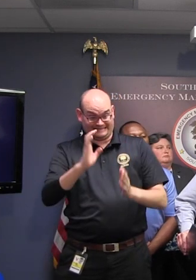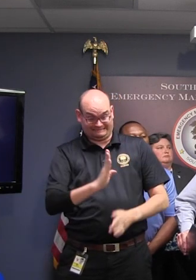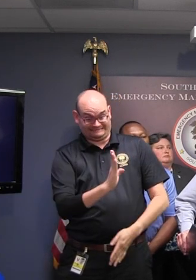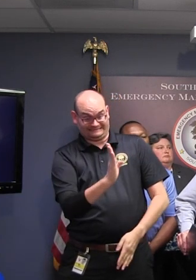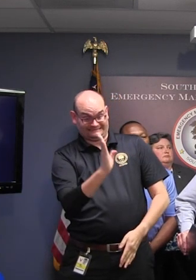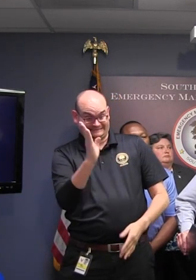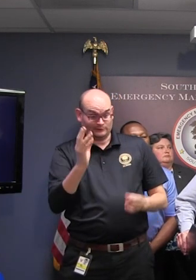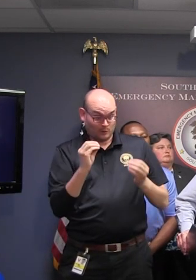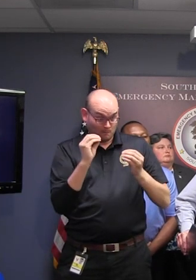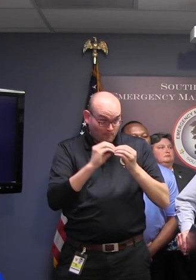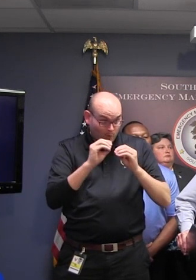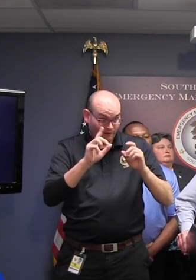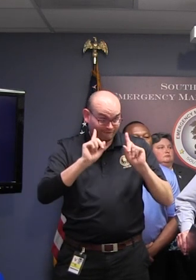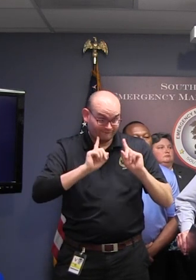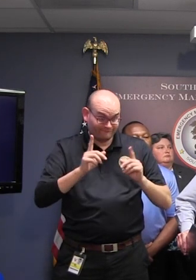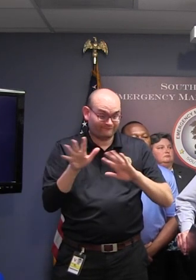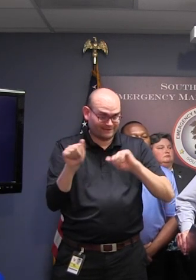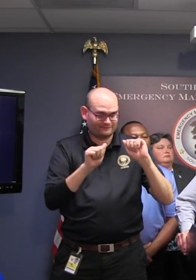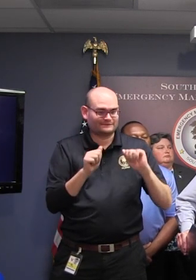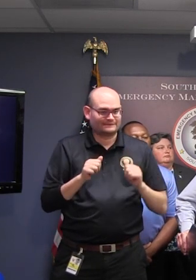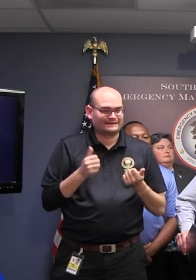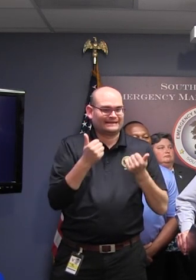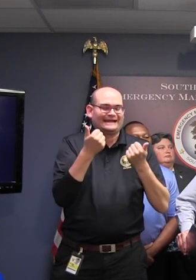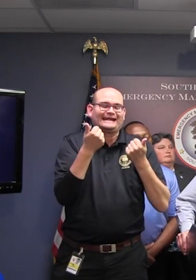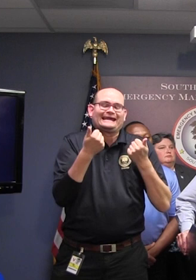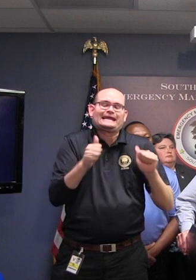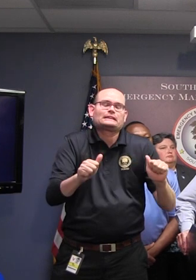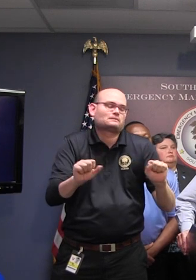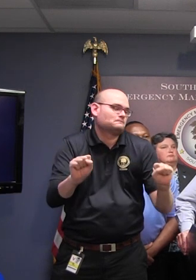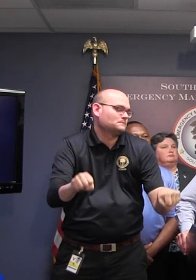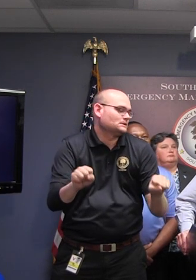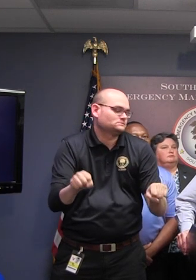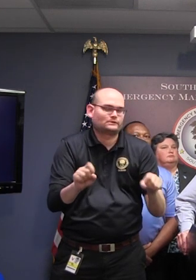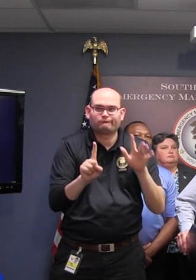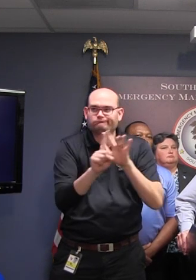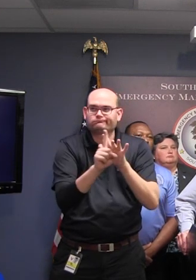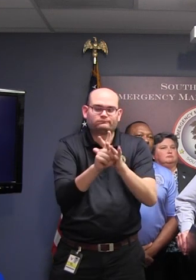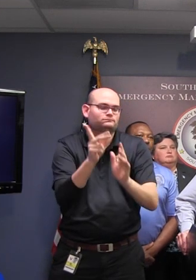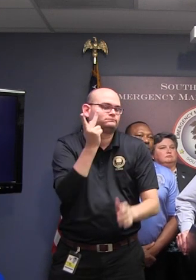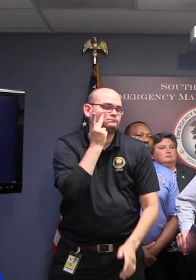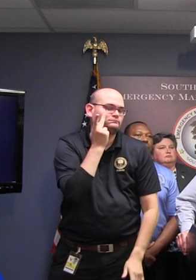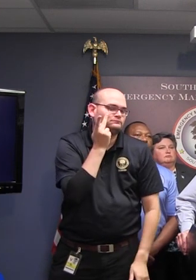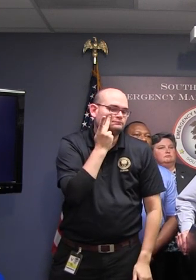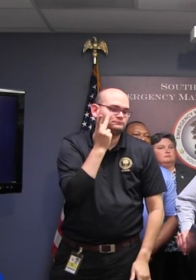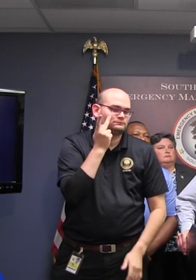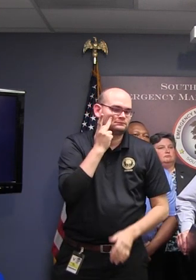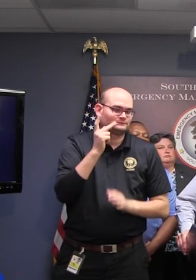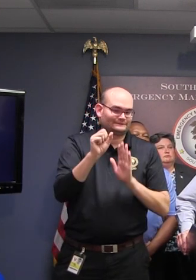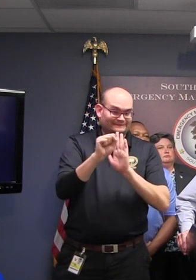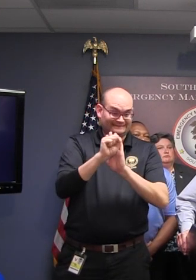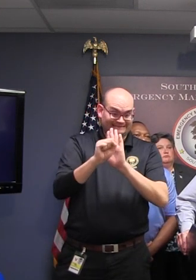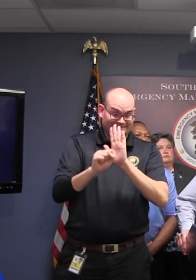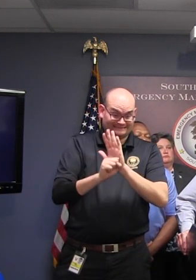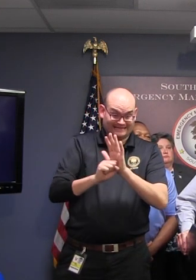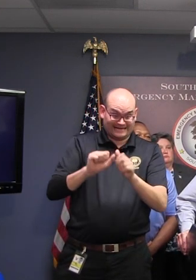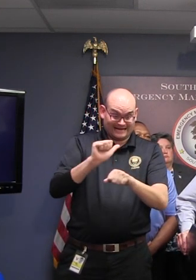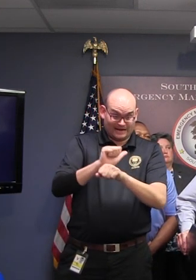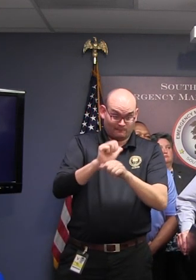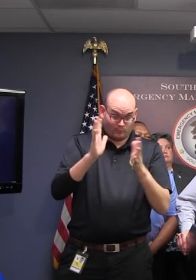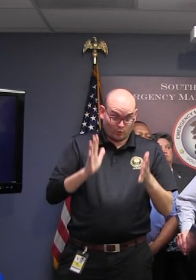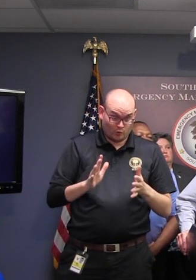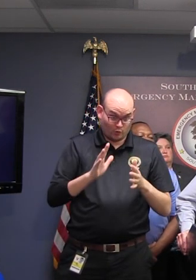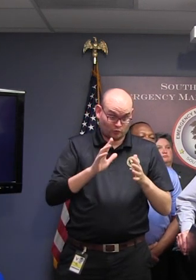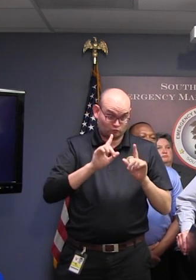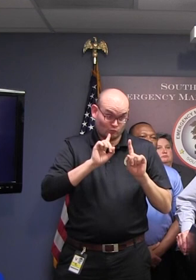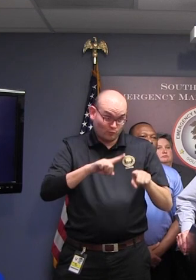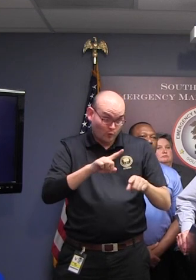be caught? Anything is possible. Yes, ma'am. Do state workers report to work next week? It